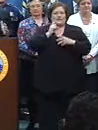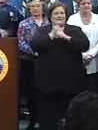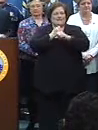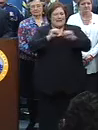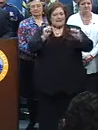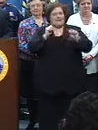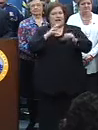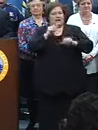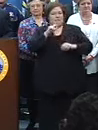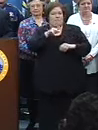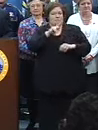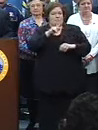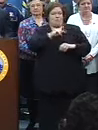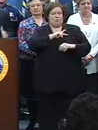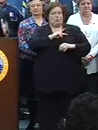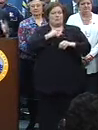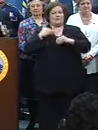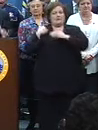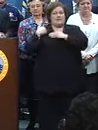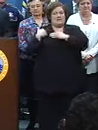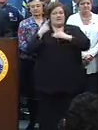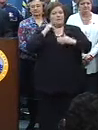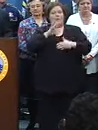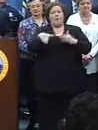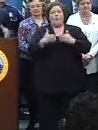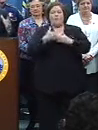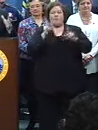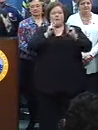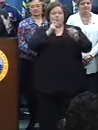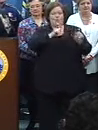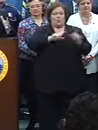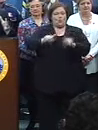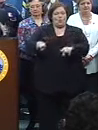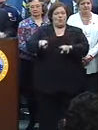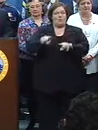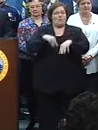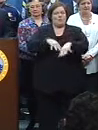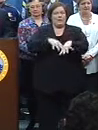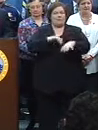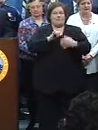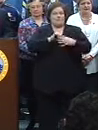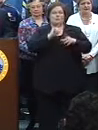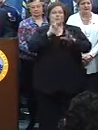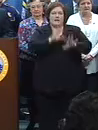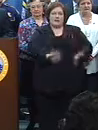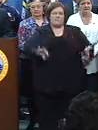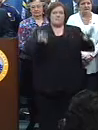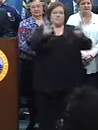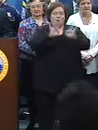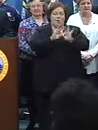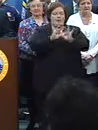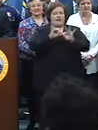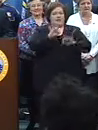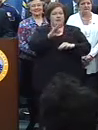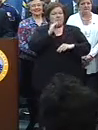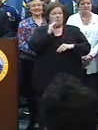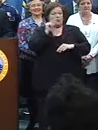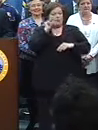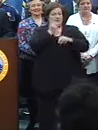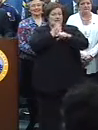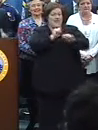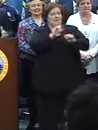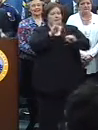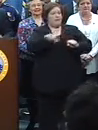personal responsibility by all of the parade goers. This is really the driving force behind whether Mardi Gras is safe or not.